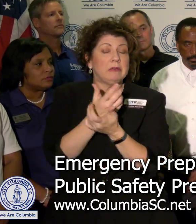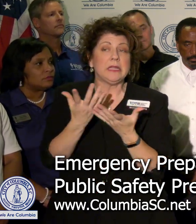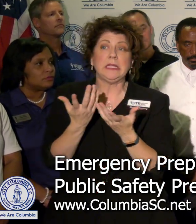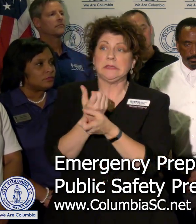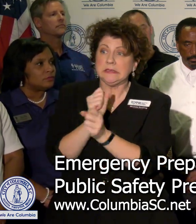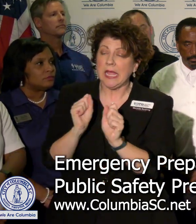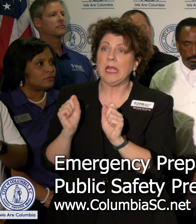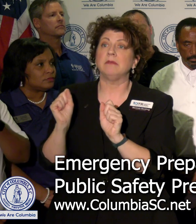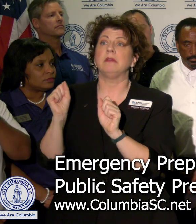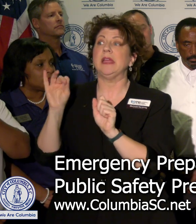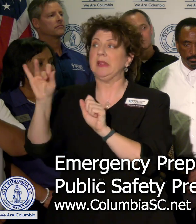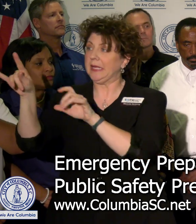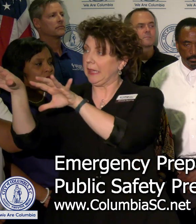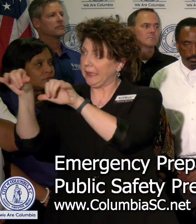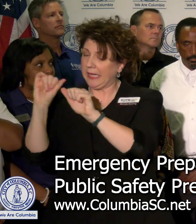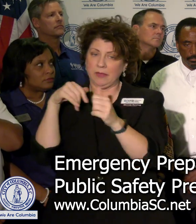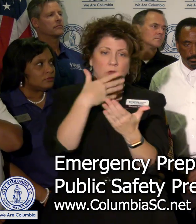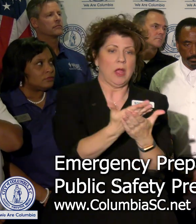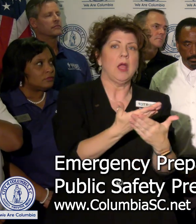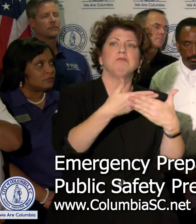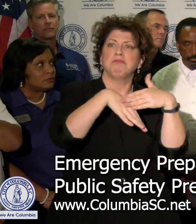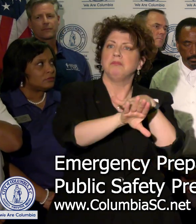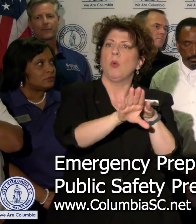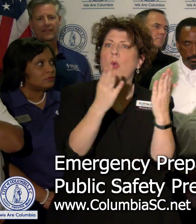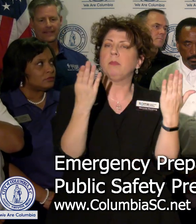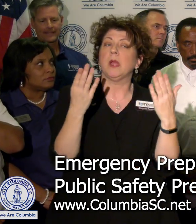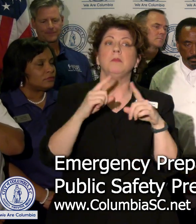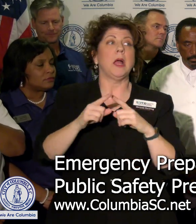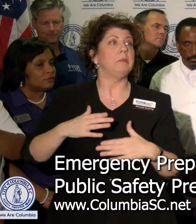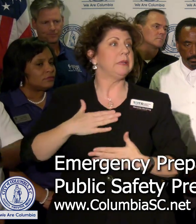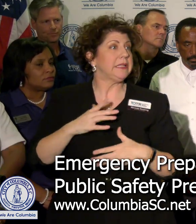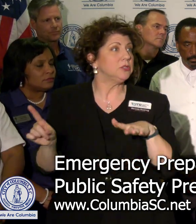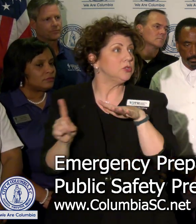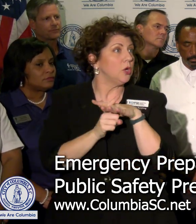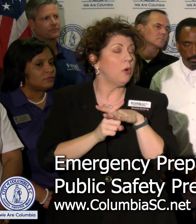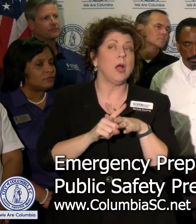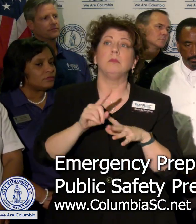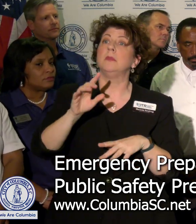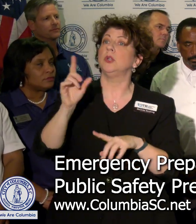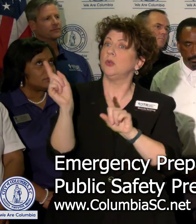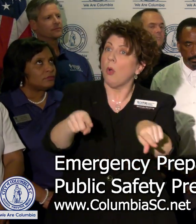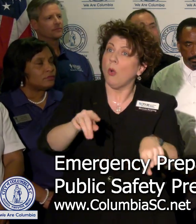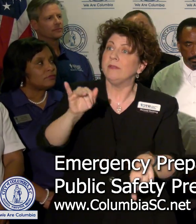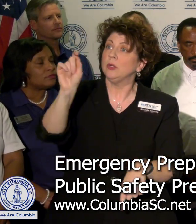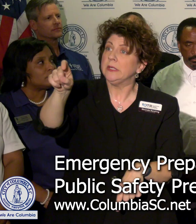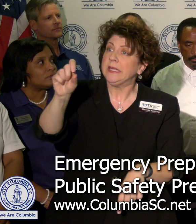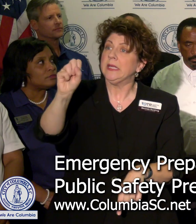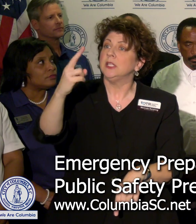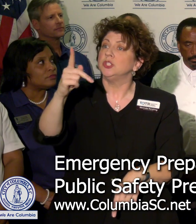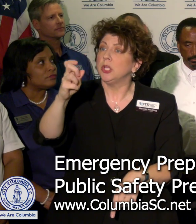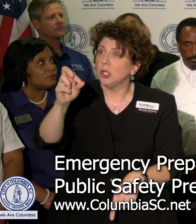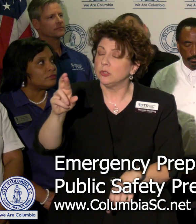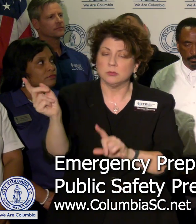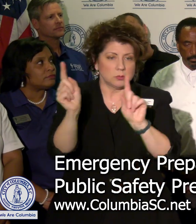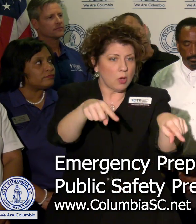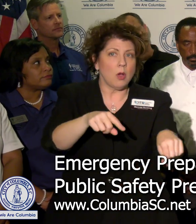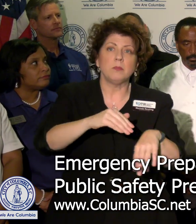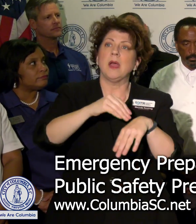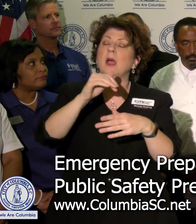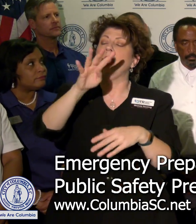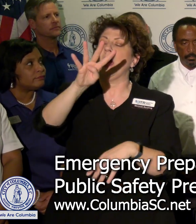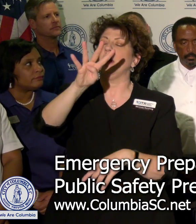there and be allowed to enter. But please show up if you should need shelter. That location is at